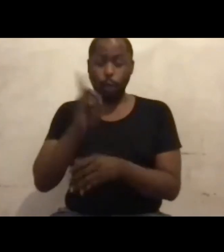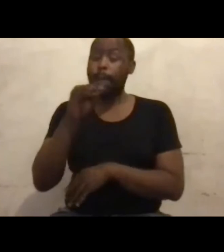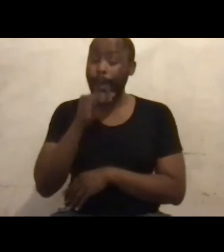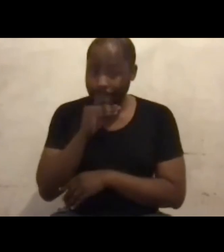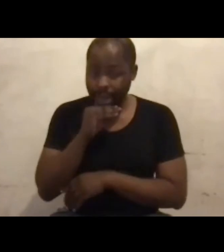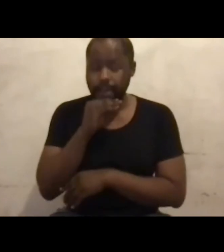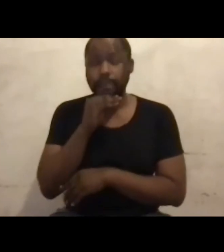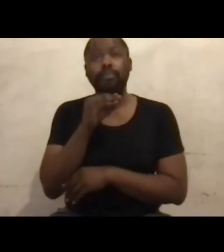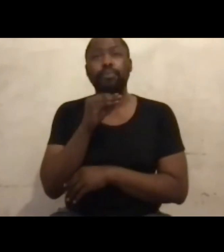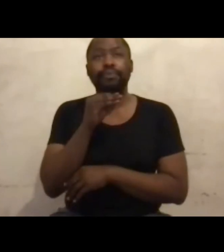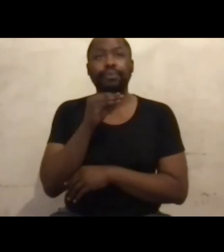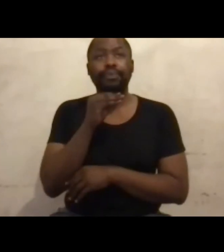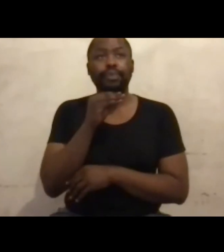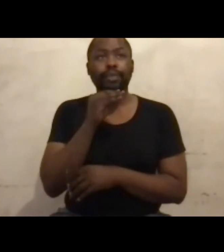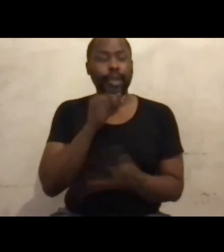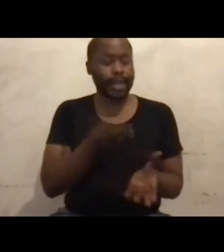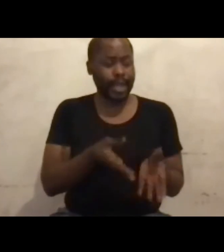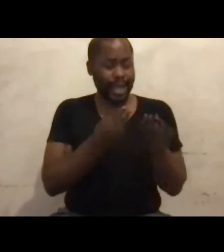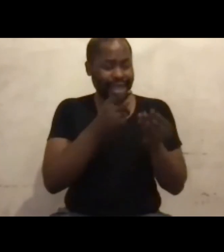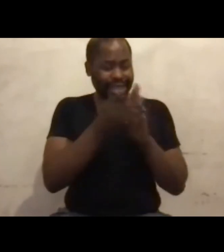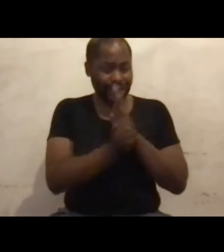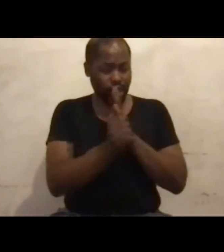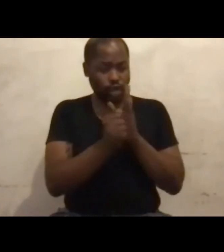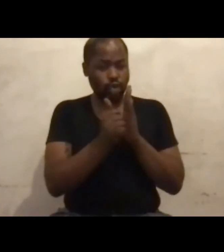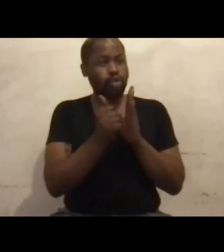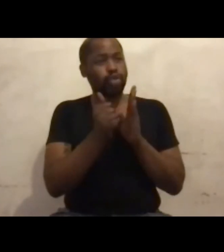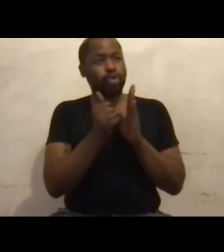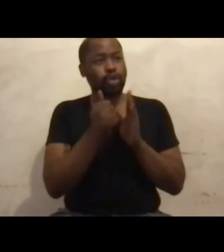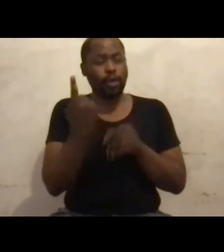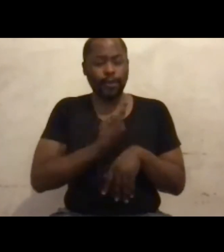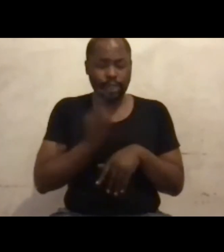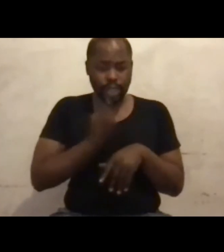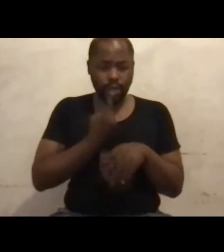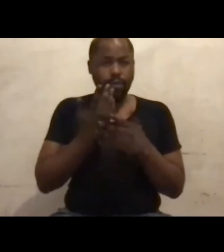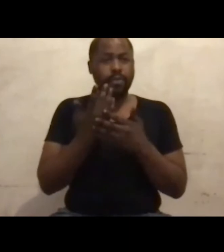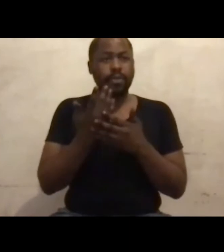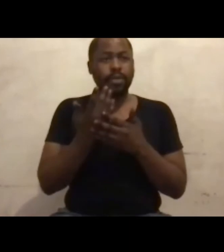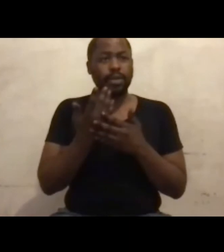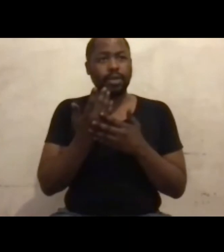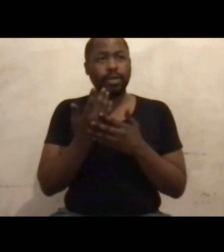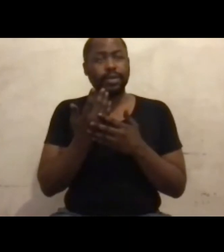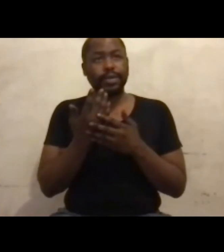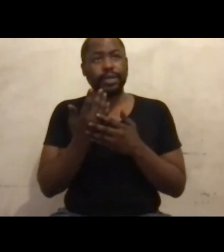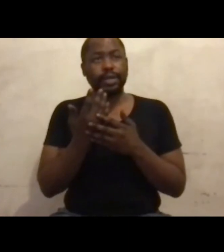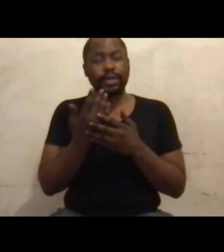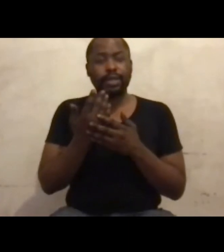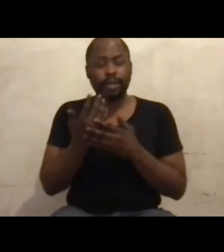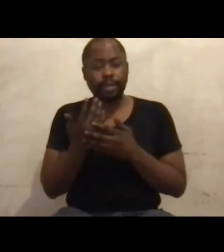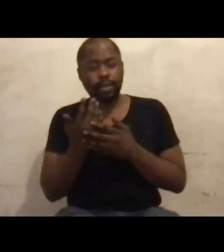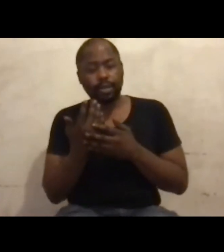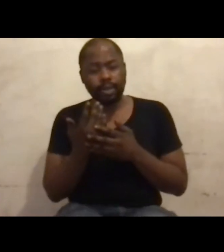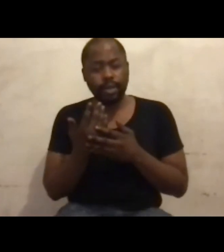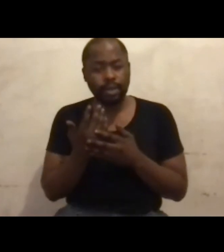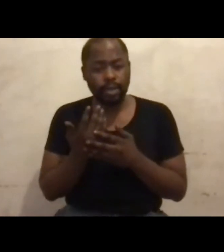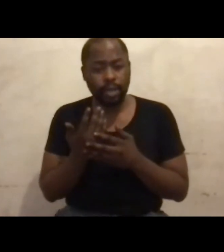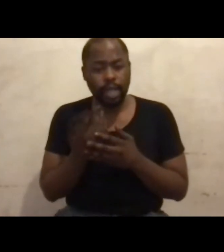Mastering the Art of Self-Motivation is actually a